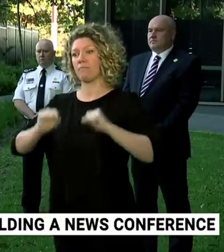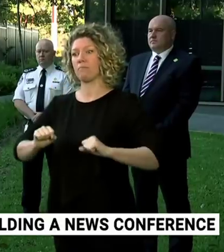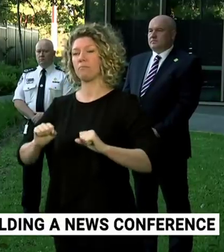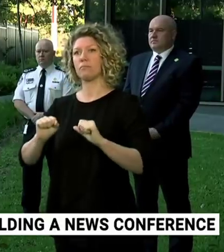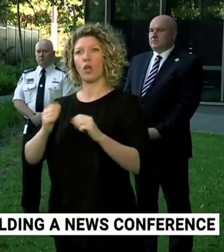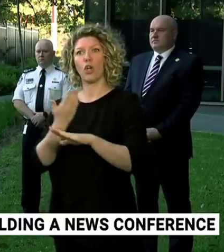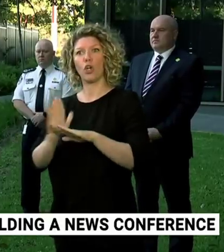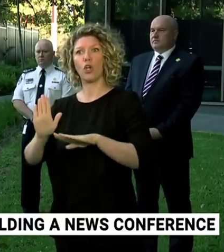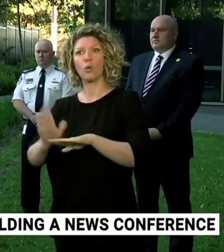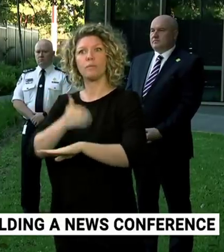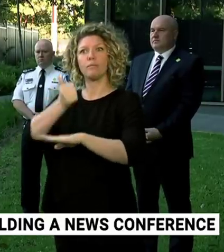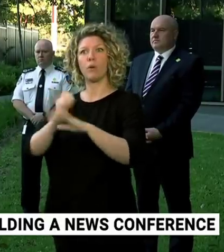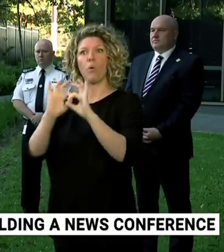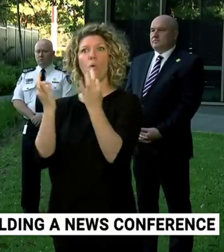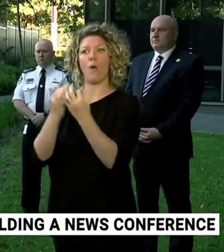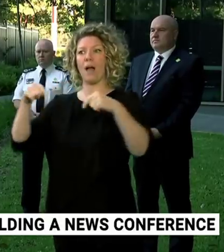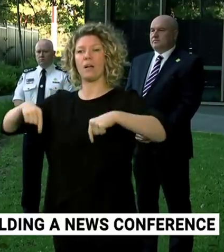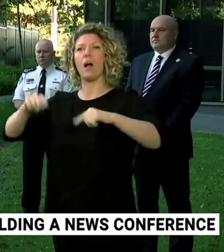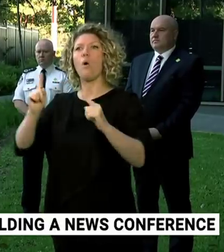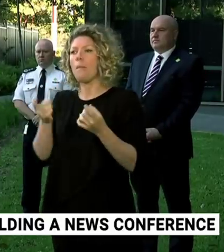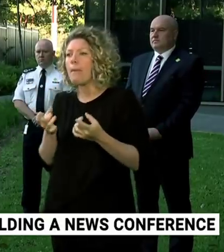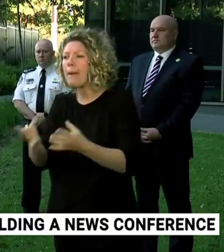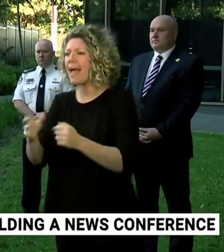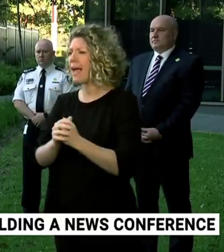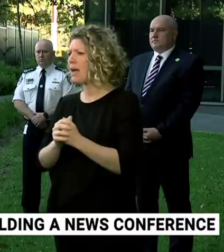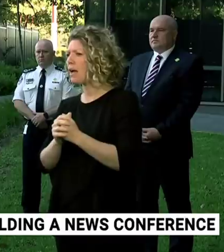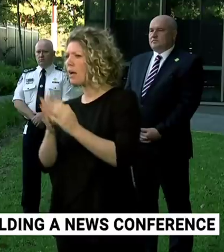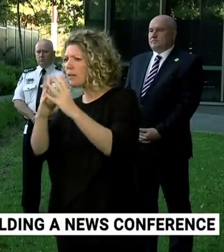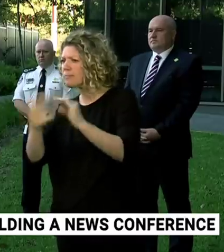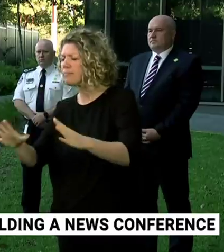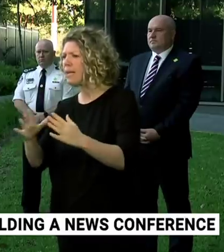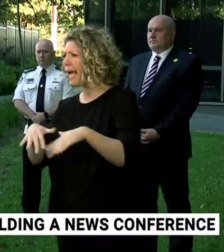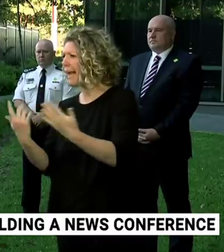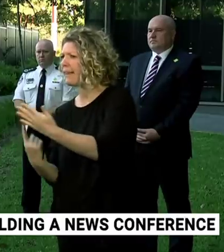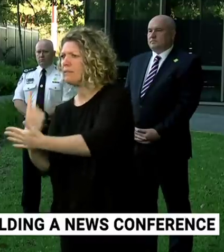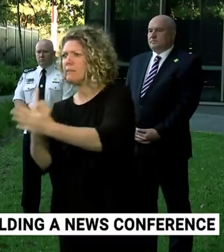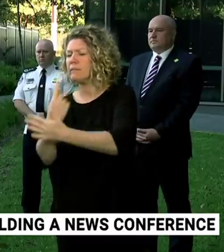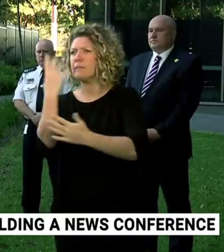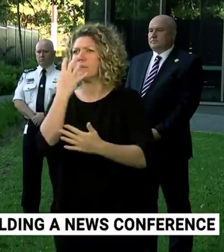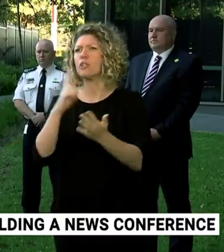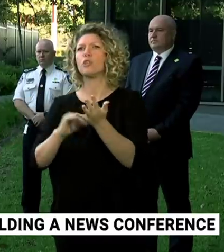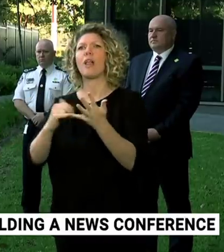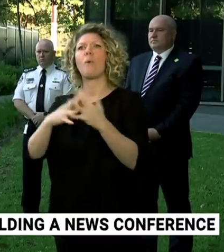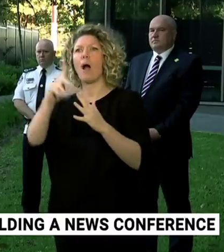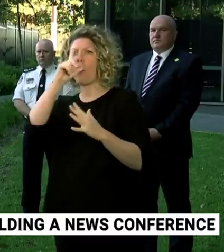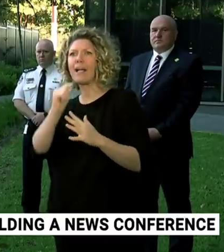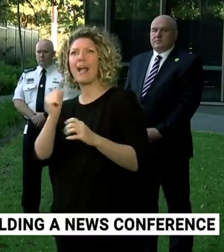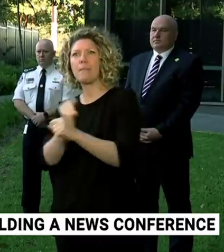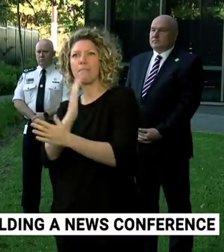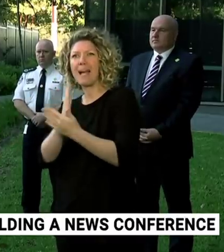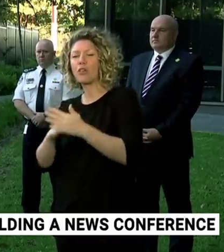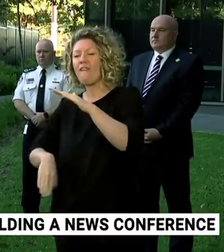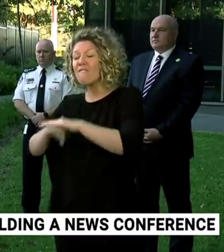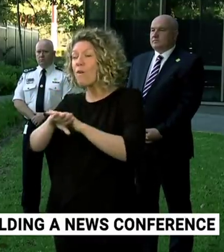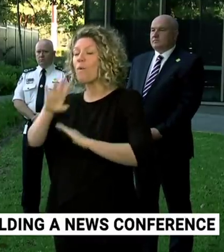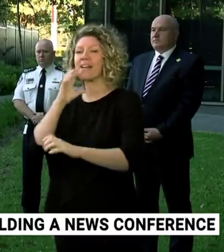Wales will be able to focus on preparing and recovering from anything that comes our way now and into the future. It's really important for us to have a whole-of-government